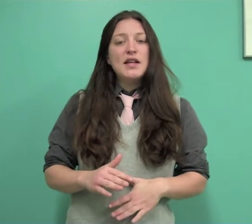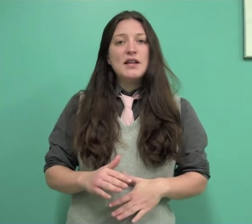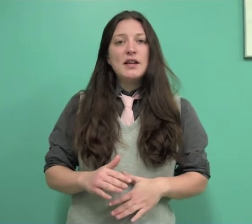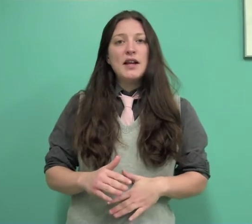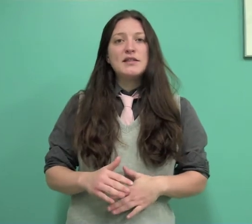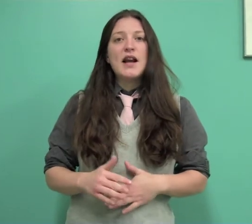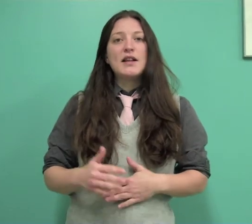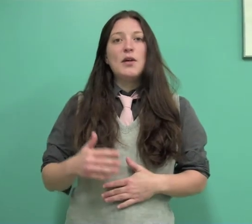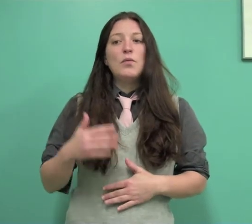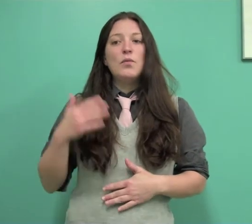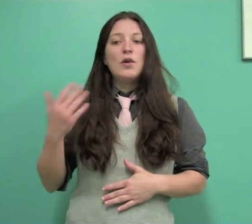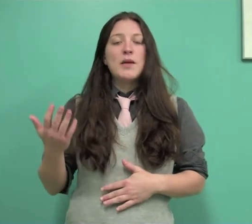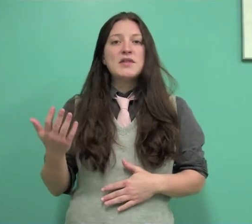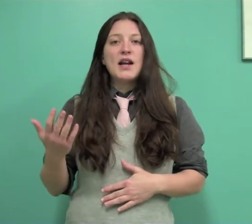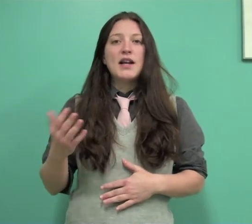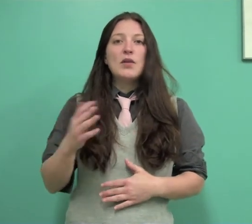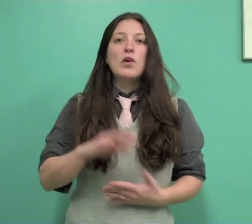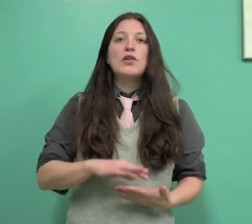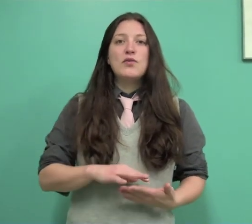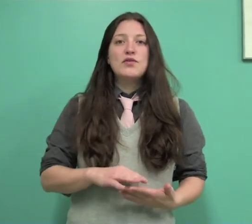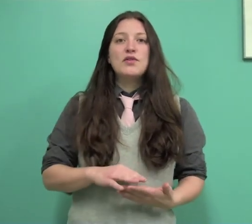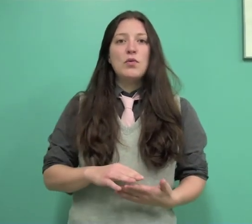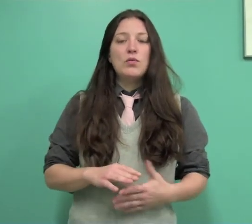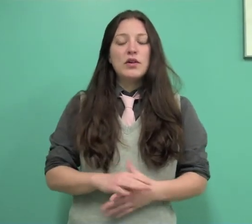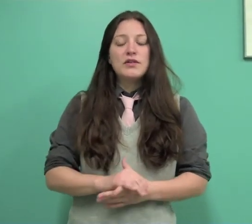exactly what I'm signing and what goes to what words.